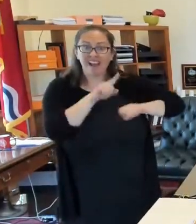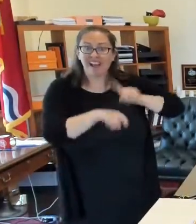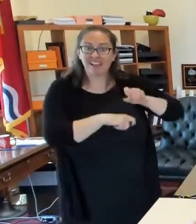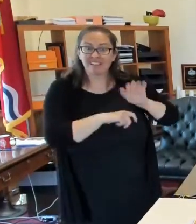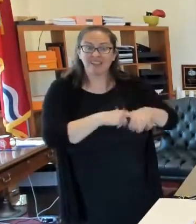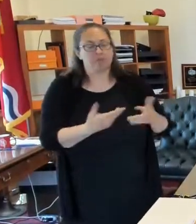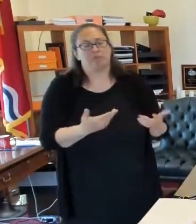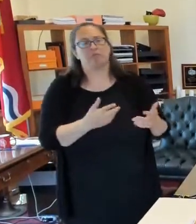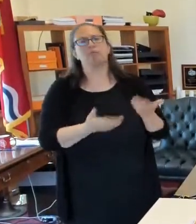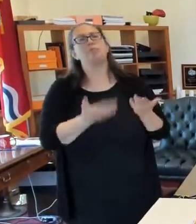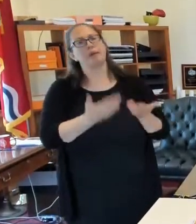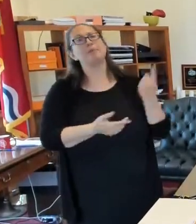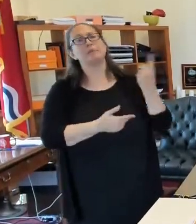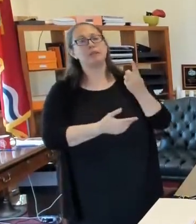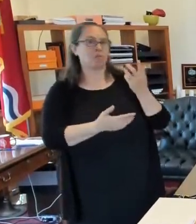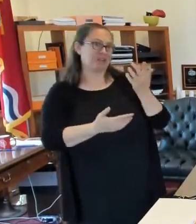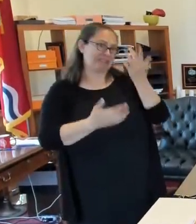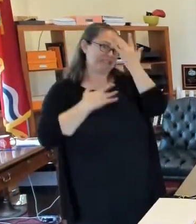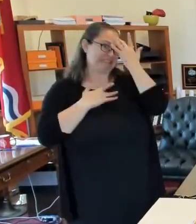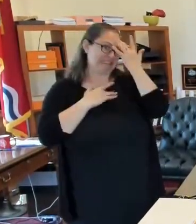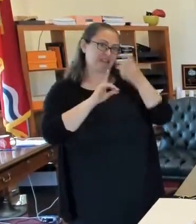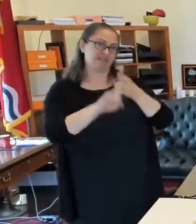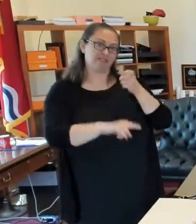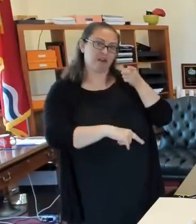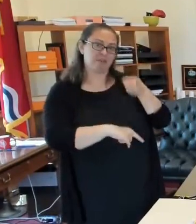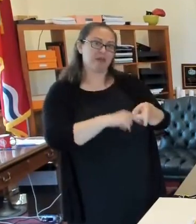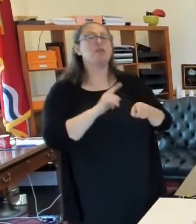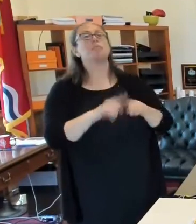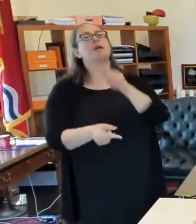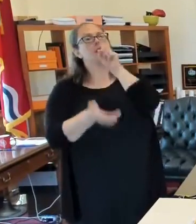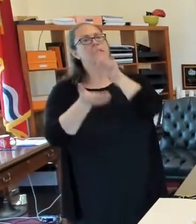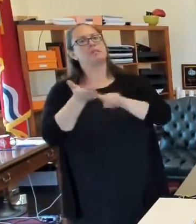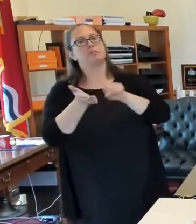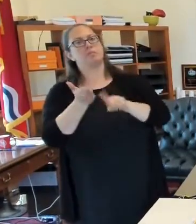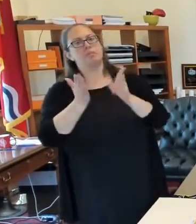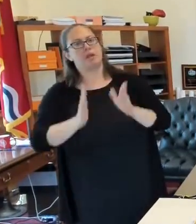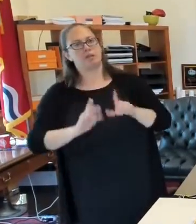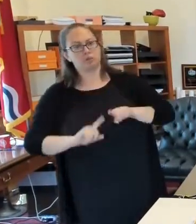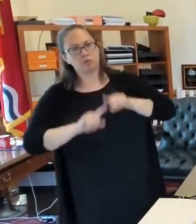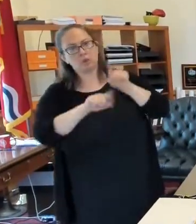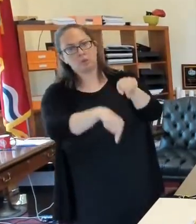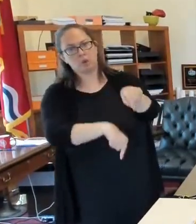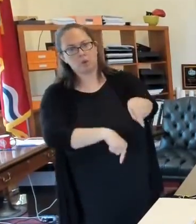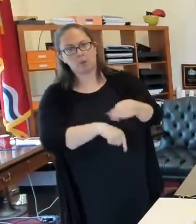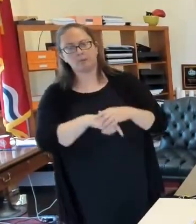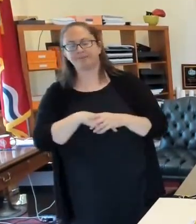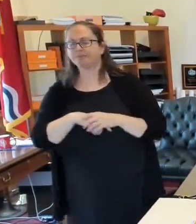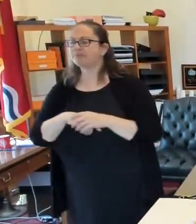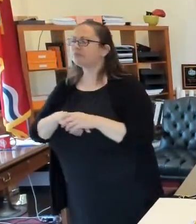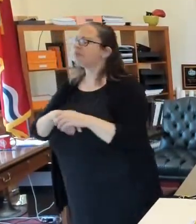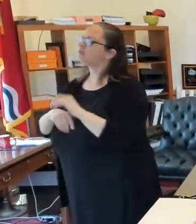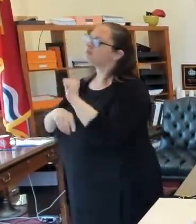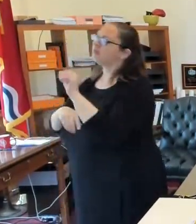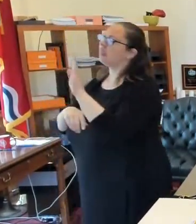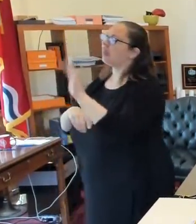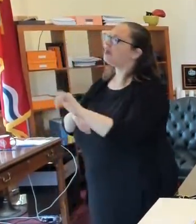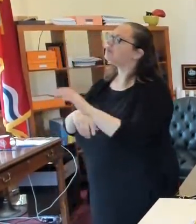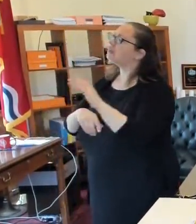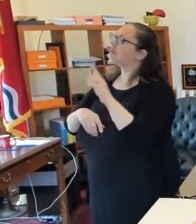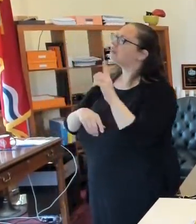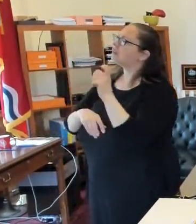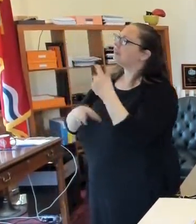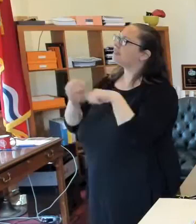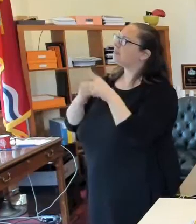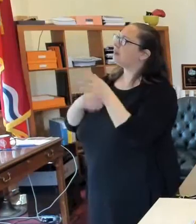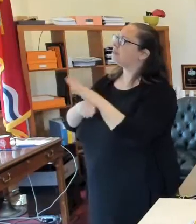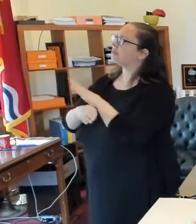picked it up. But we are, we do have inspectors out in bars. A question from Abby about enforcement of businesses.